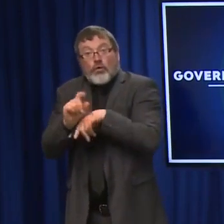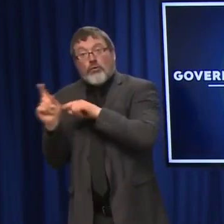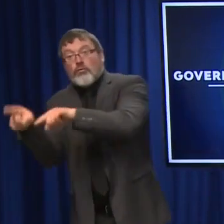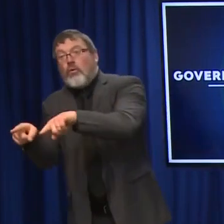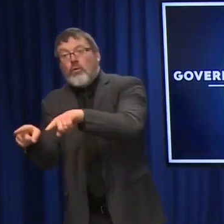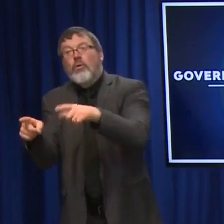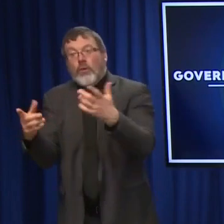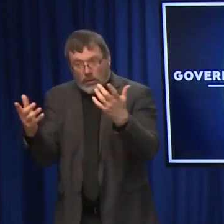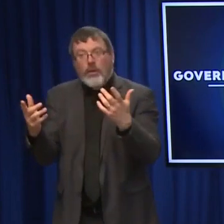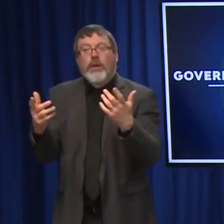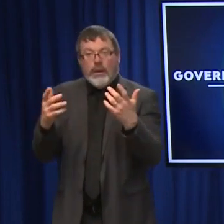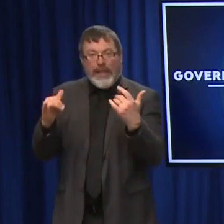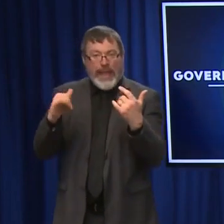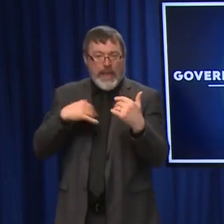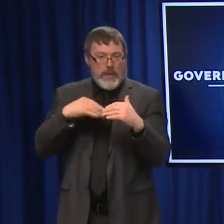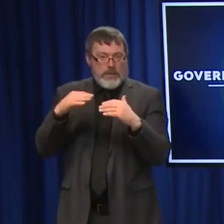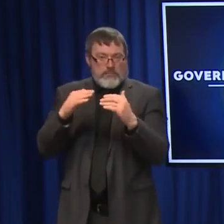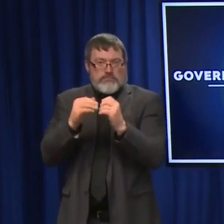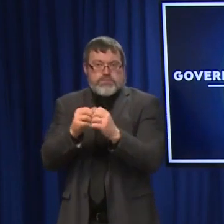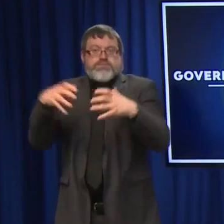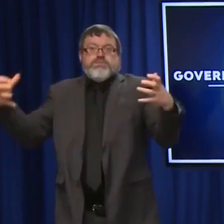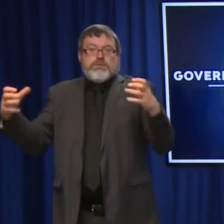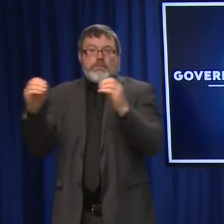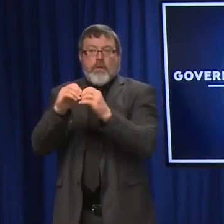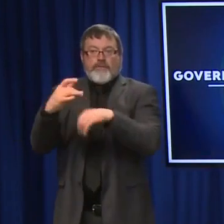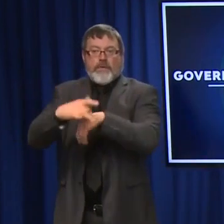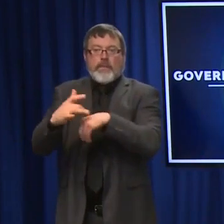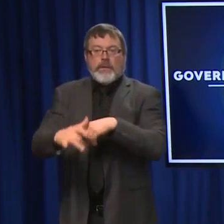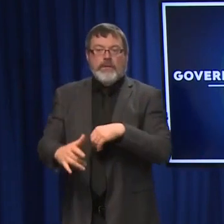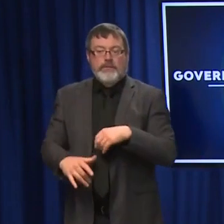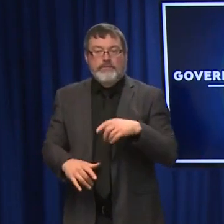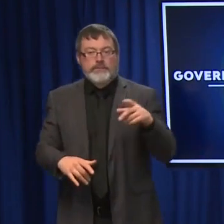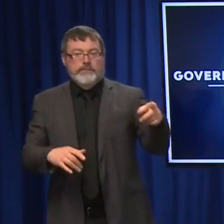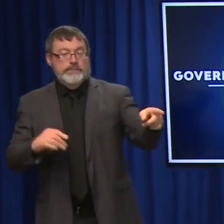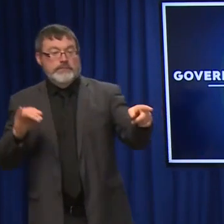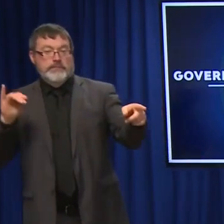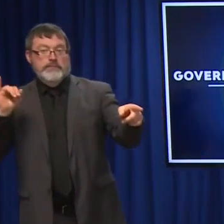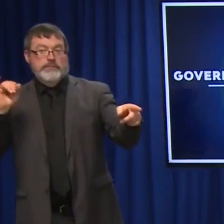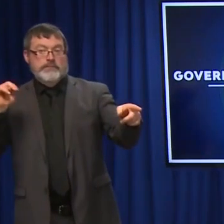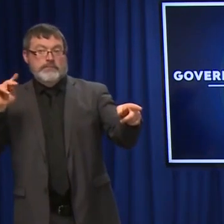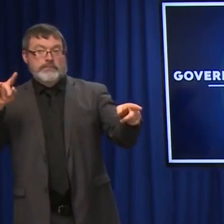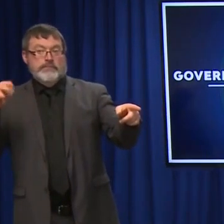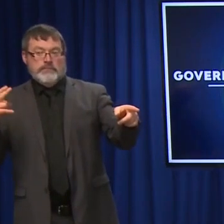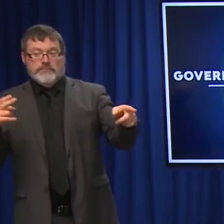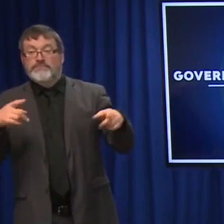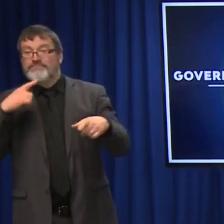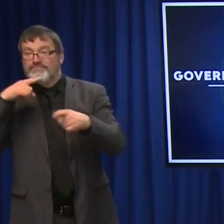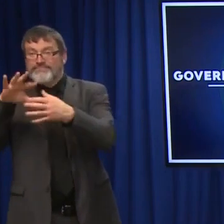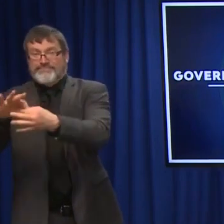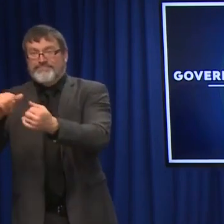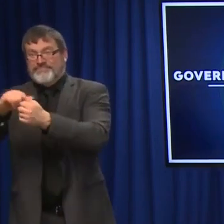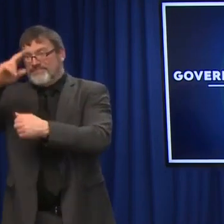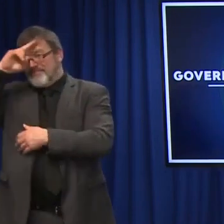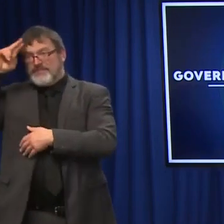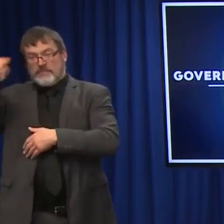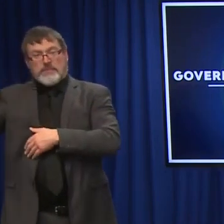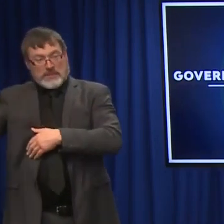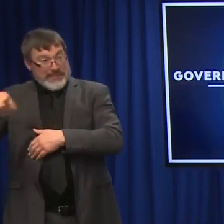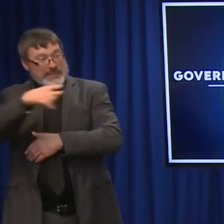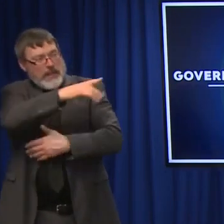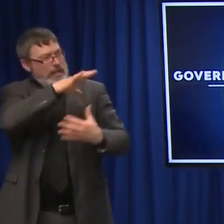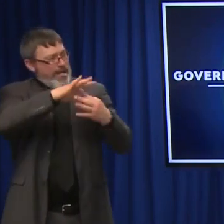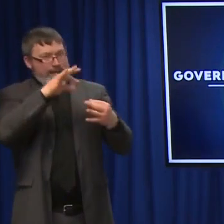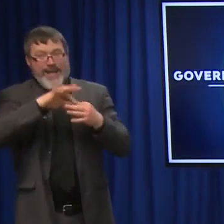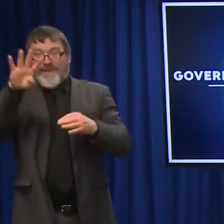And finally, a question about hospital capacity. Four of these new beds basically have been freed up by this